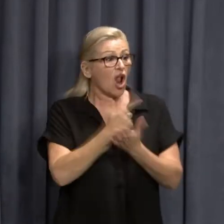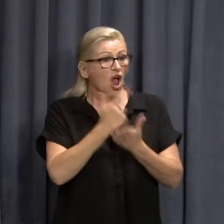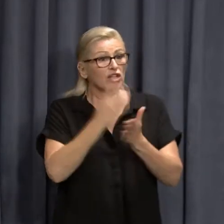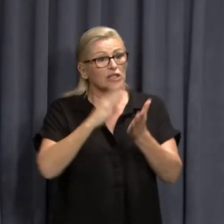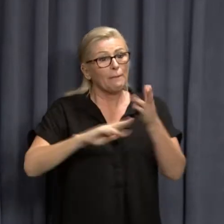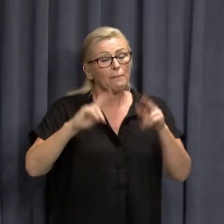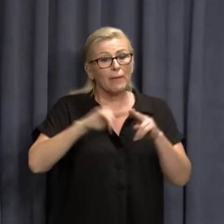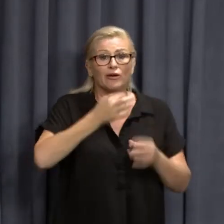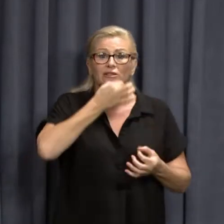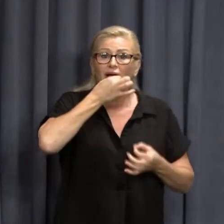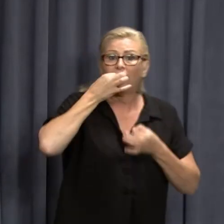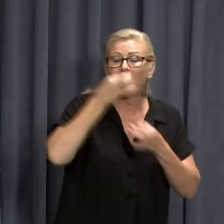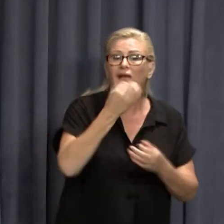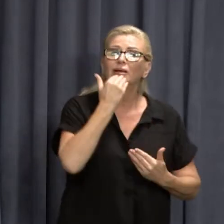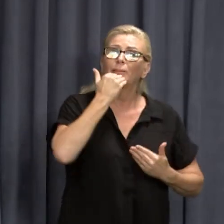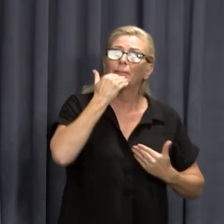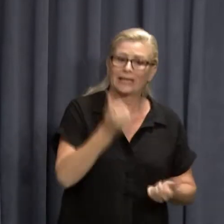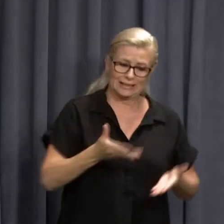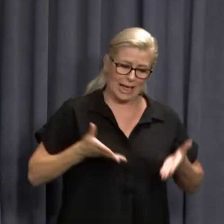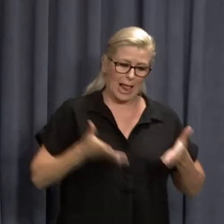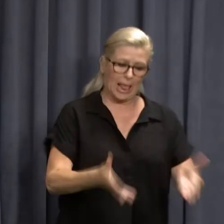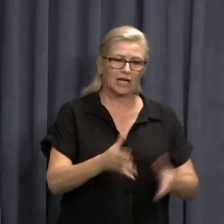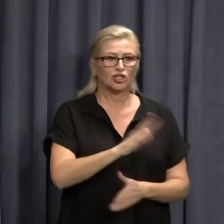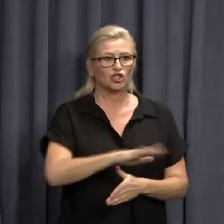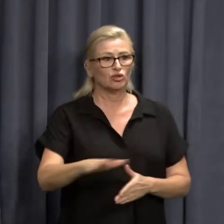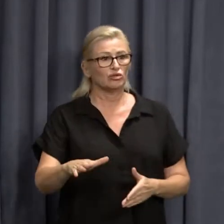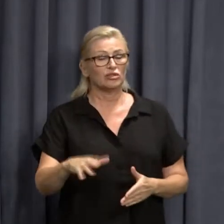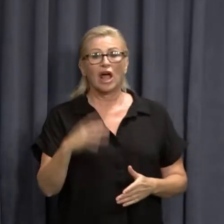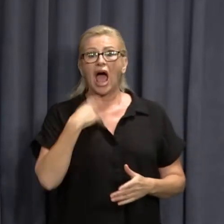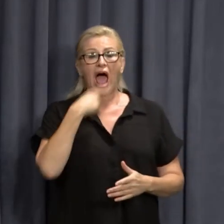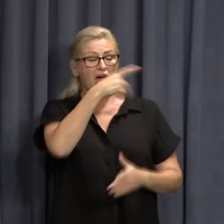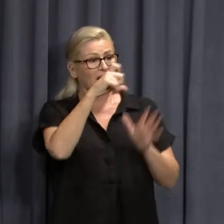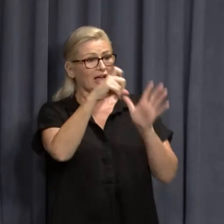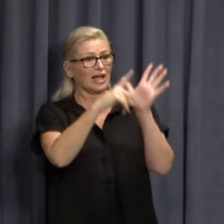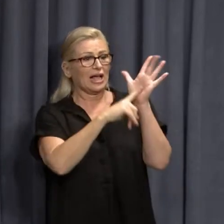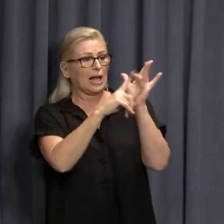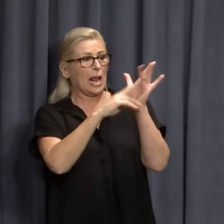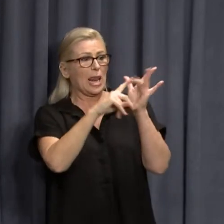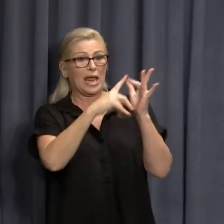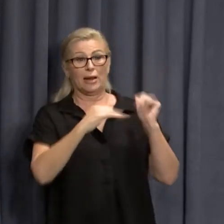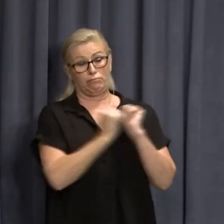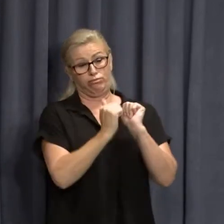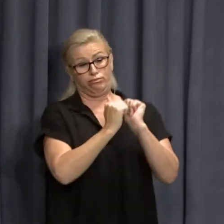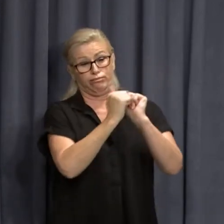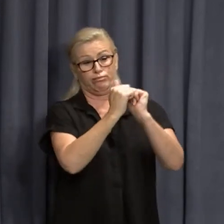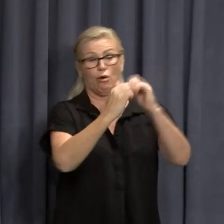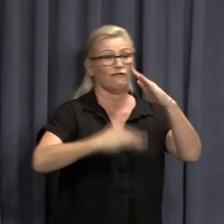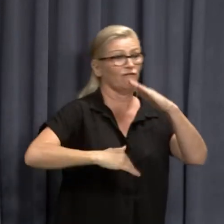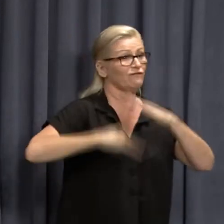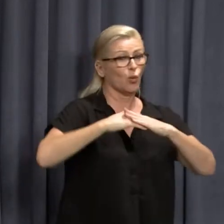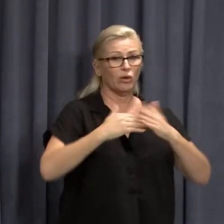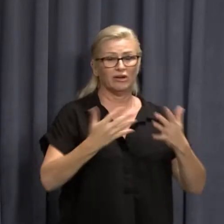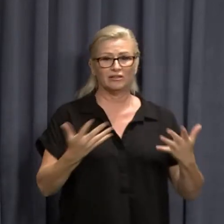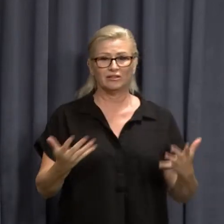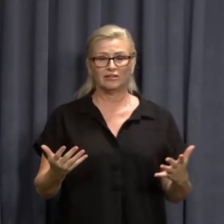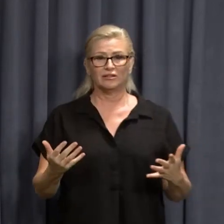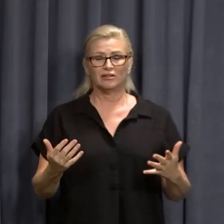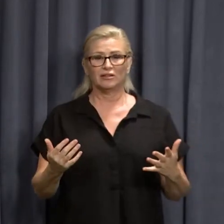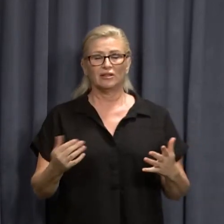for their kids to be vaccinated. Our clinics are very full at the moment and the state is actually